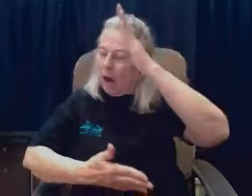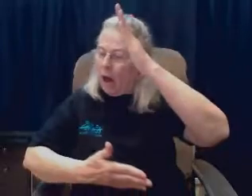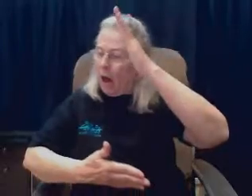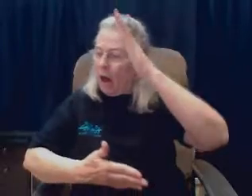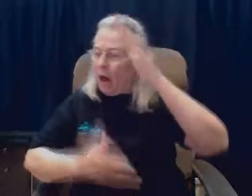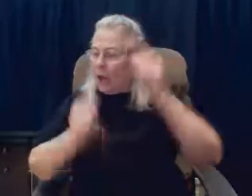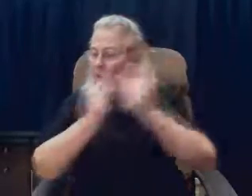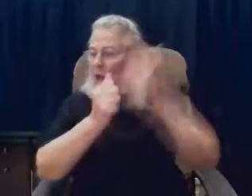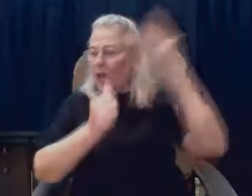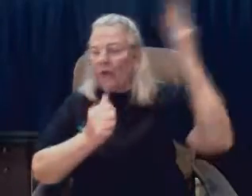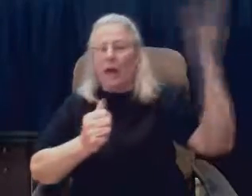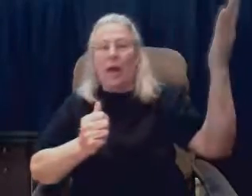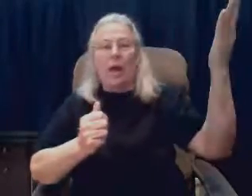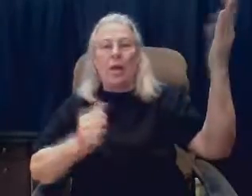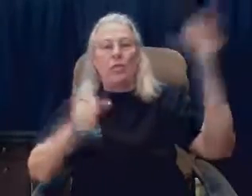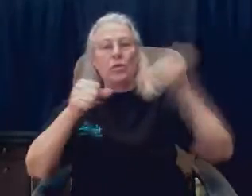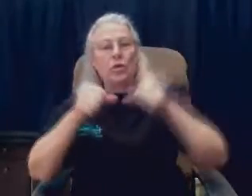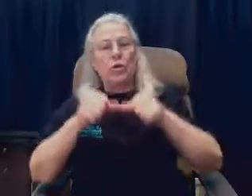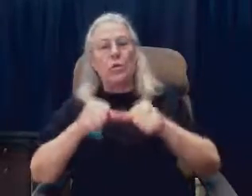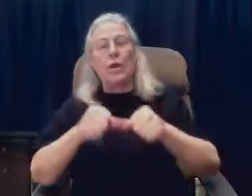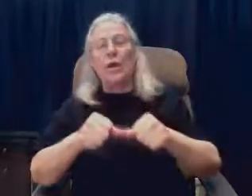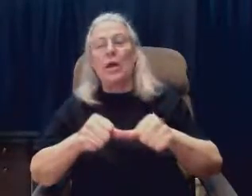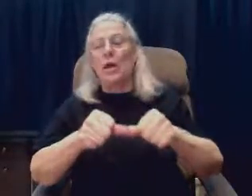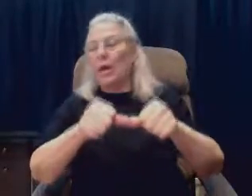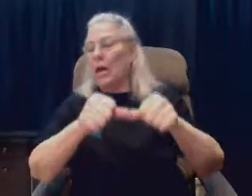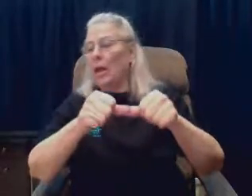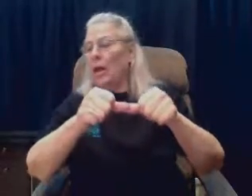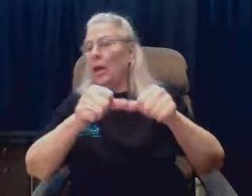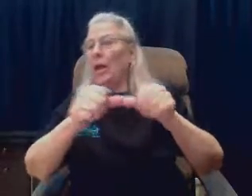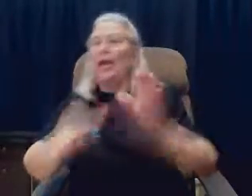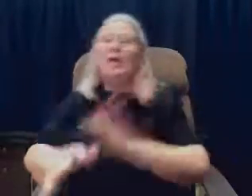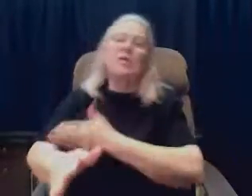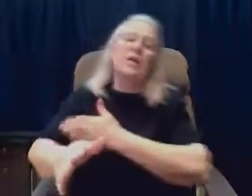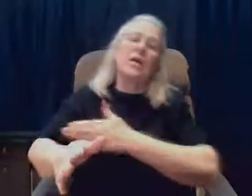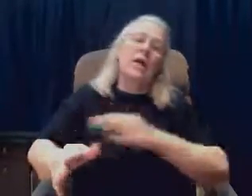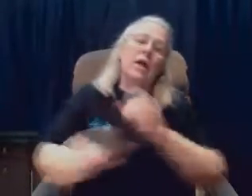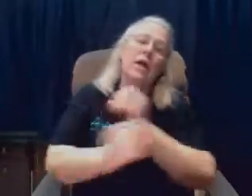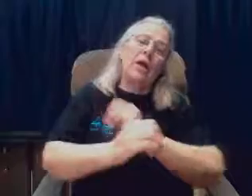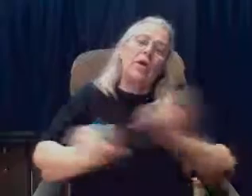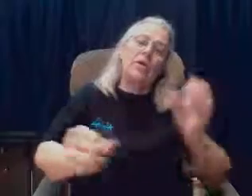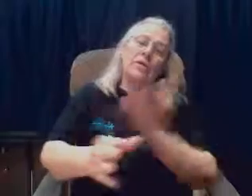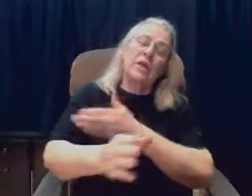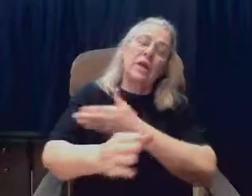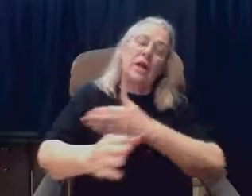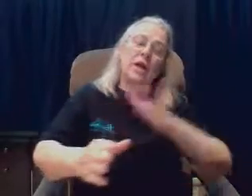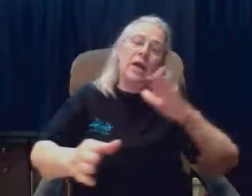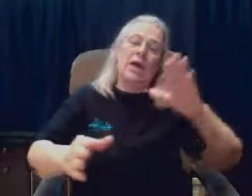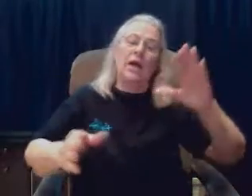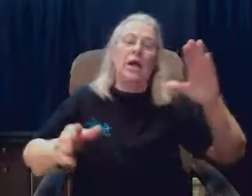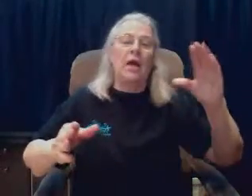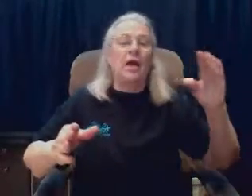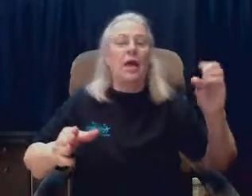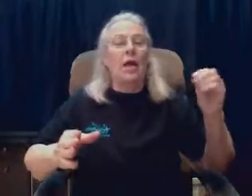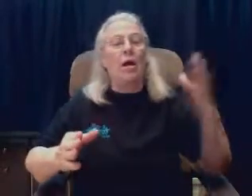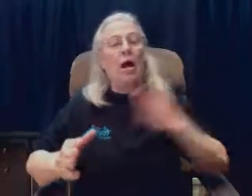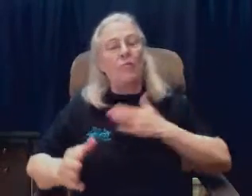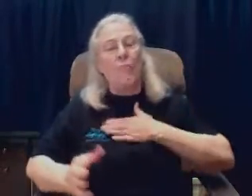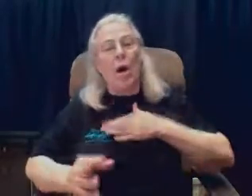With him to be Sing, oh, sing Of my